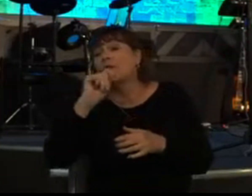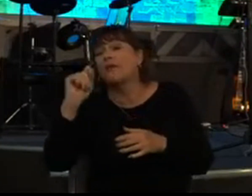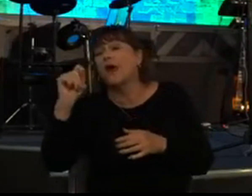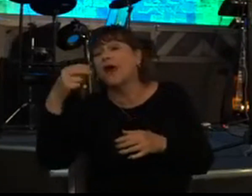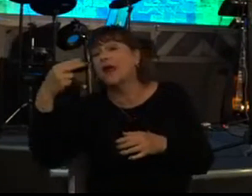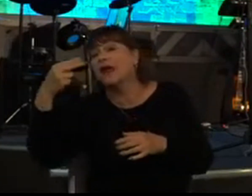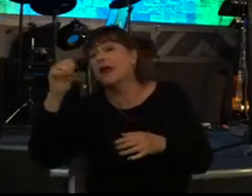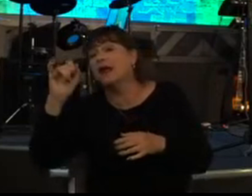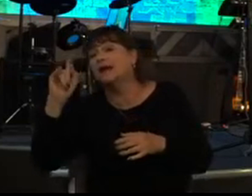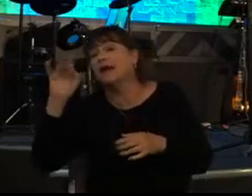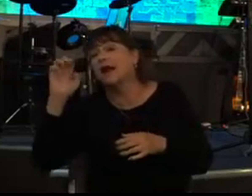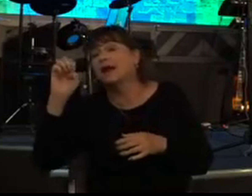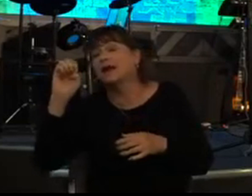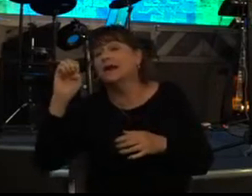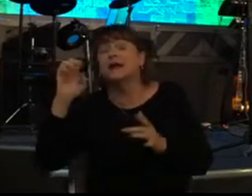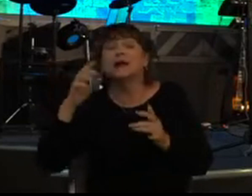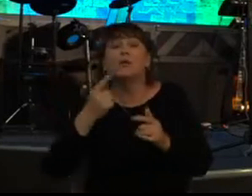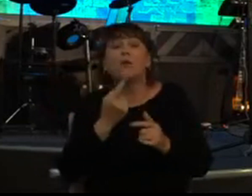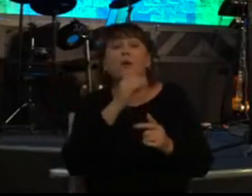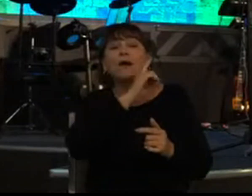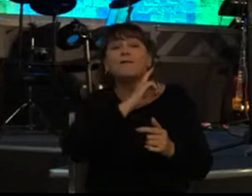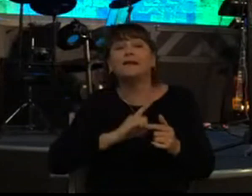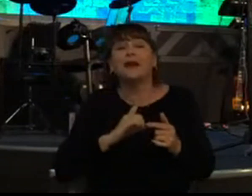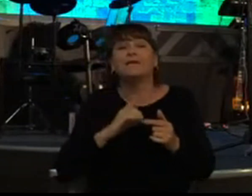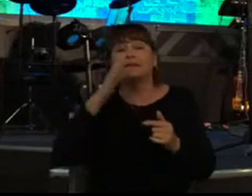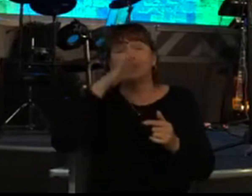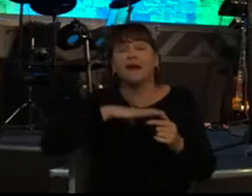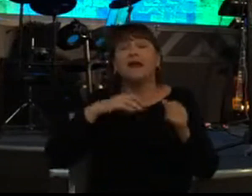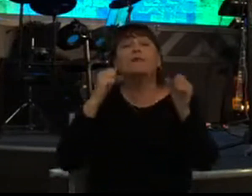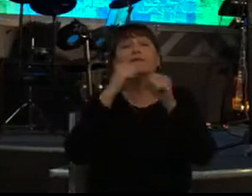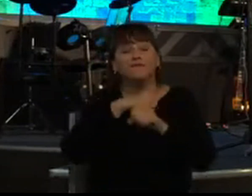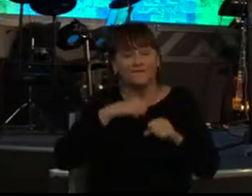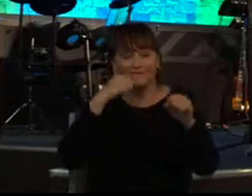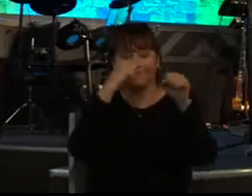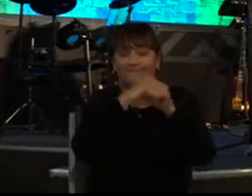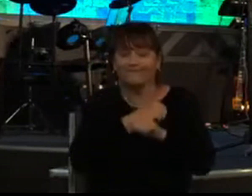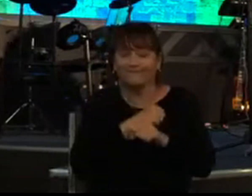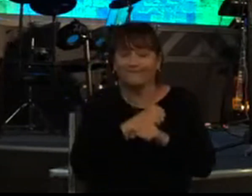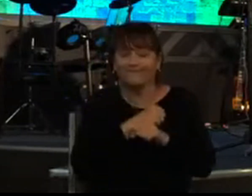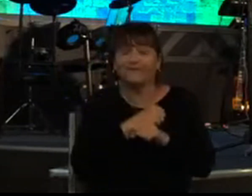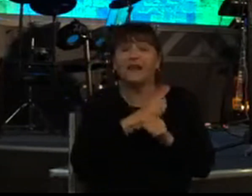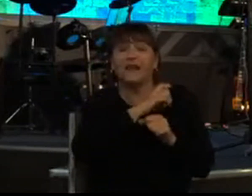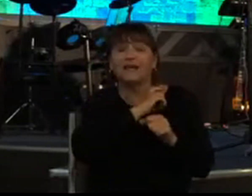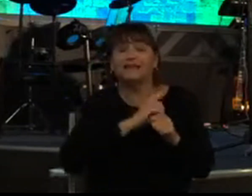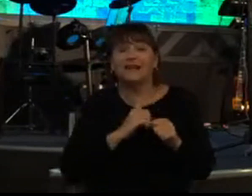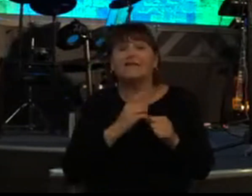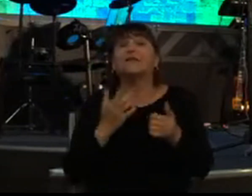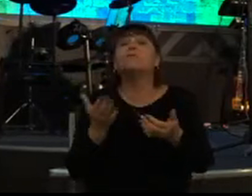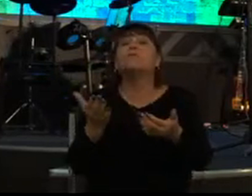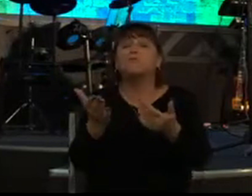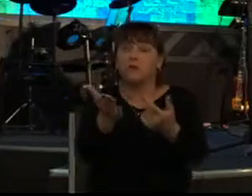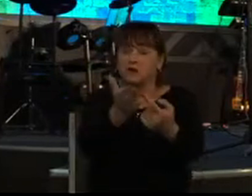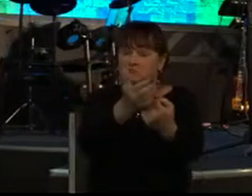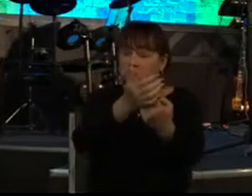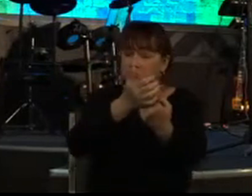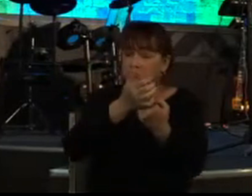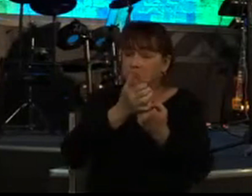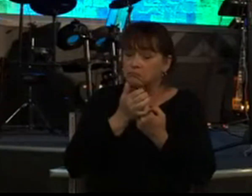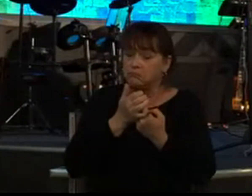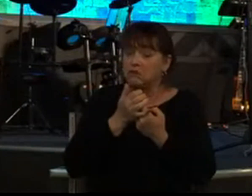fighting against the ammonites out at battle and david ends up bringing her over he sleeps with her